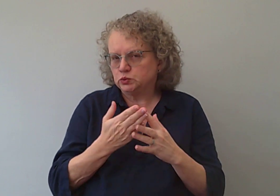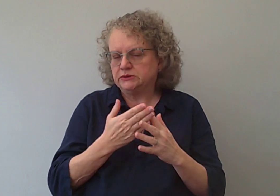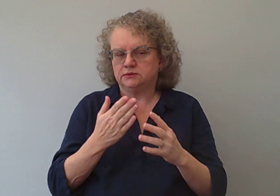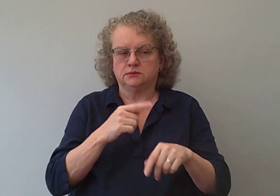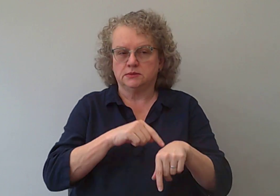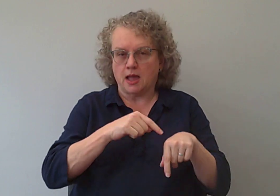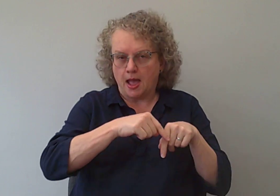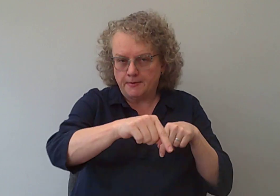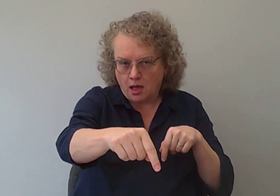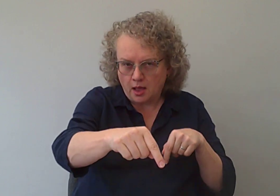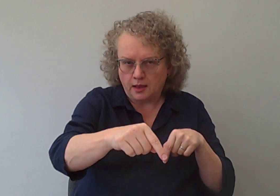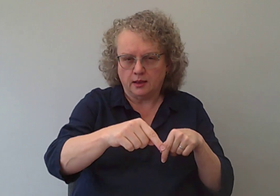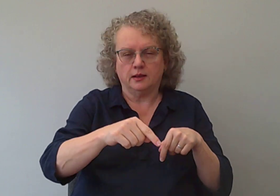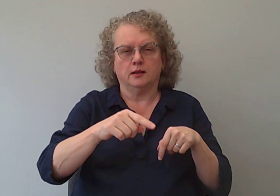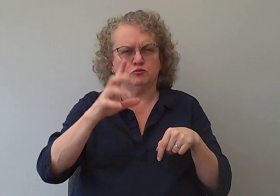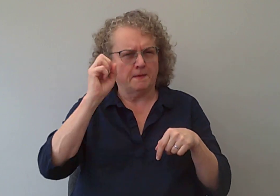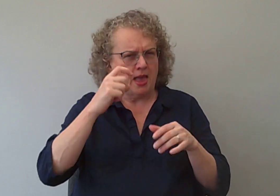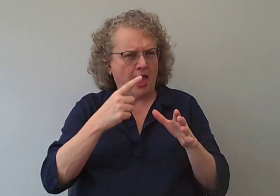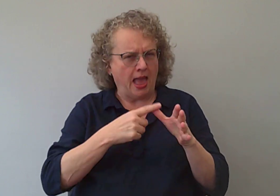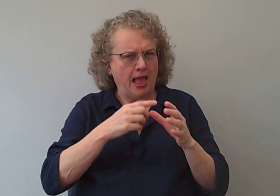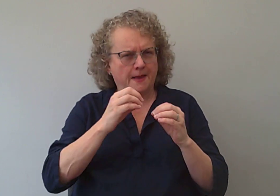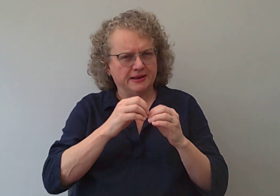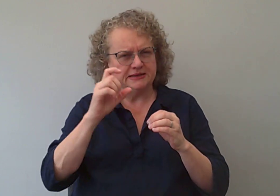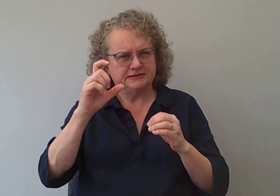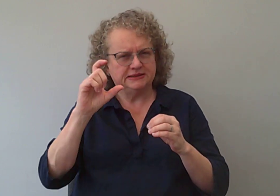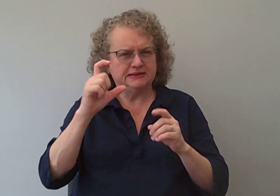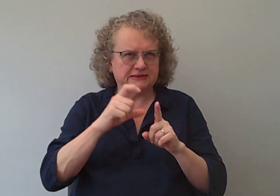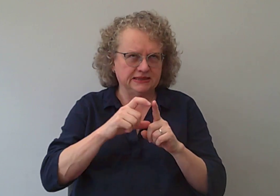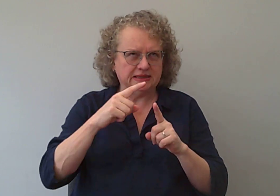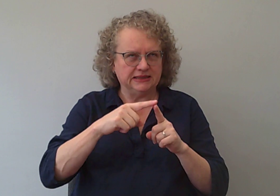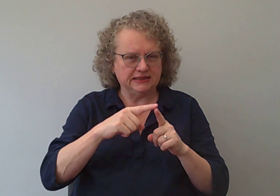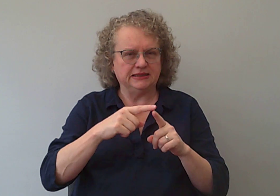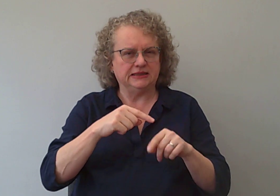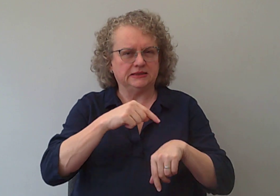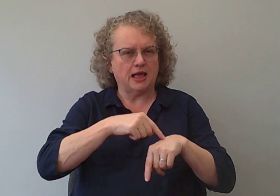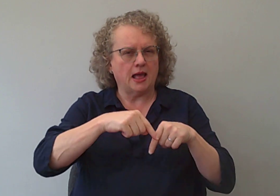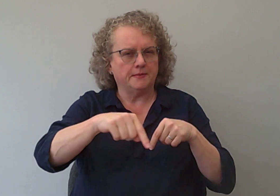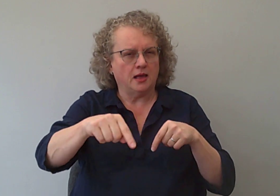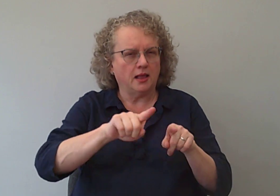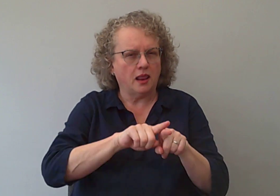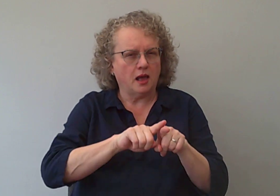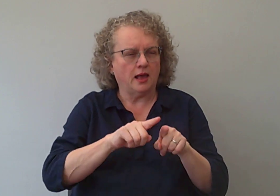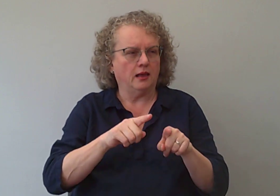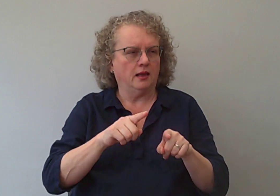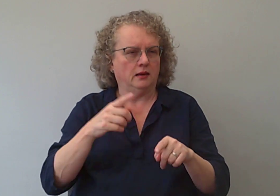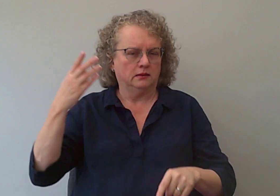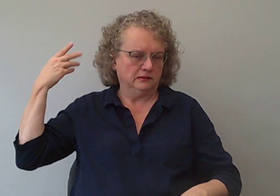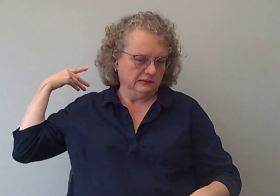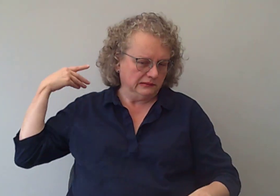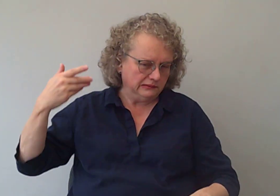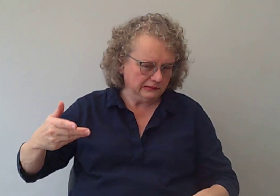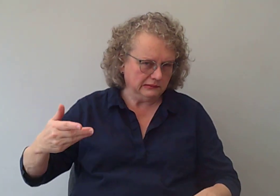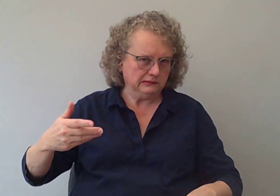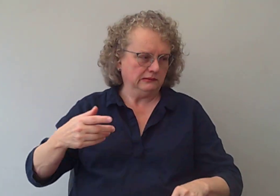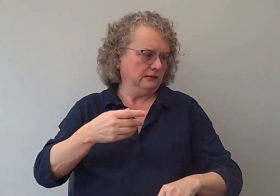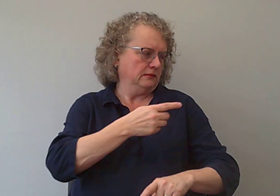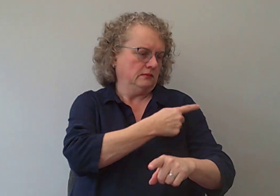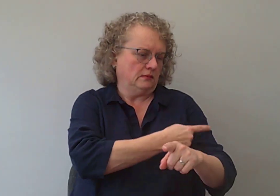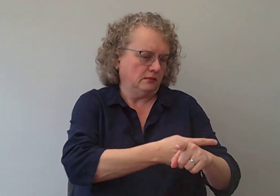between timelines. Remember A, B, C, D and E, the timelines. So like these different